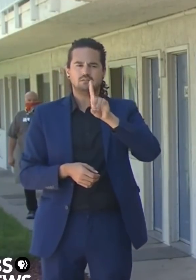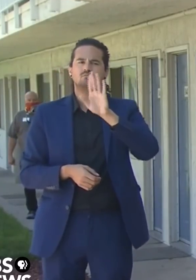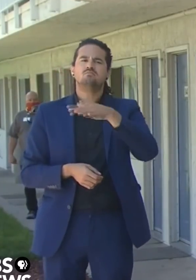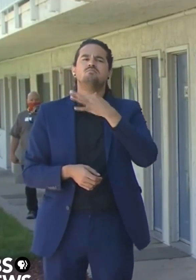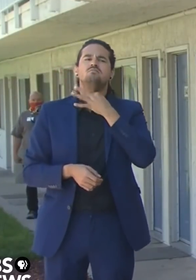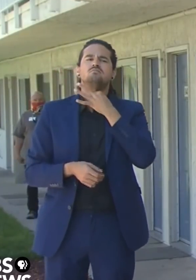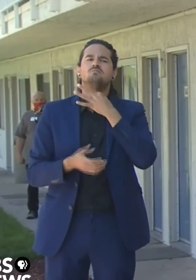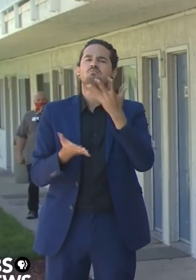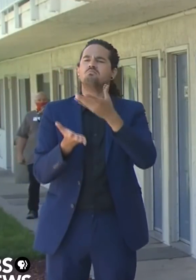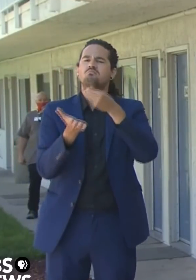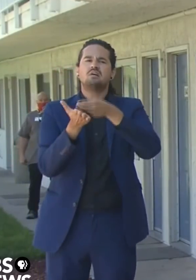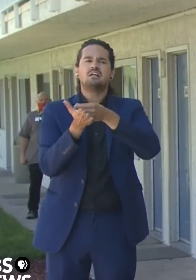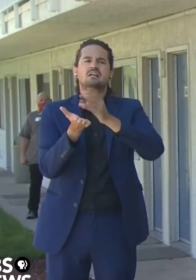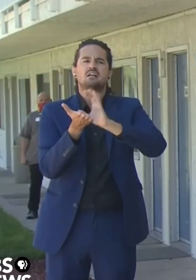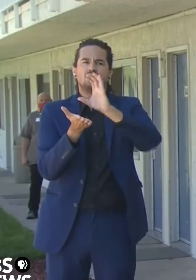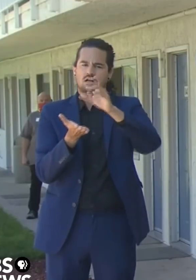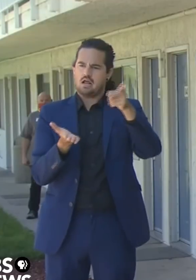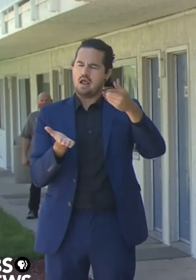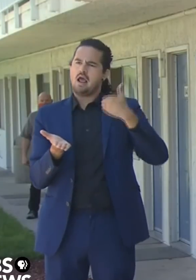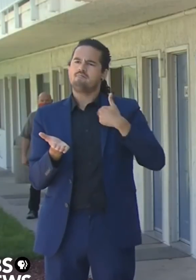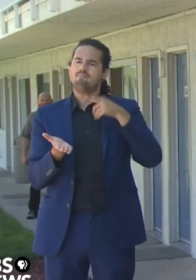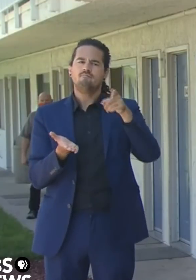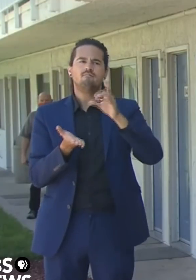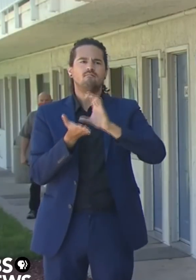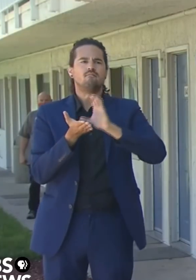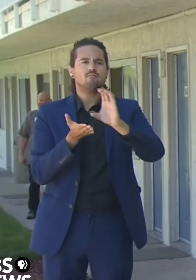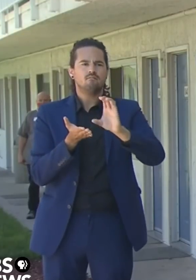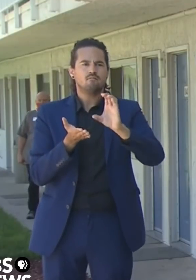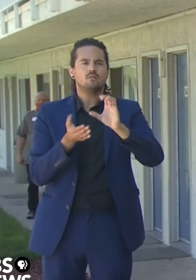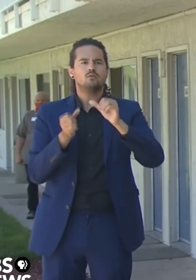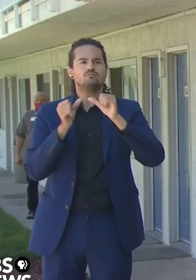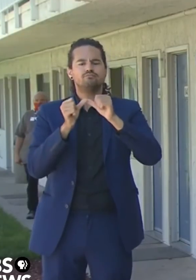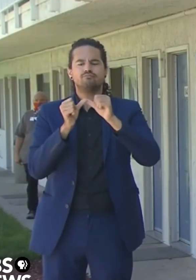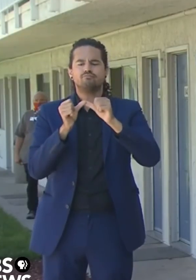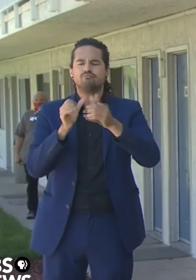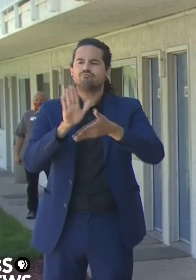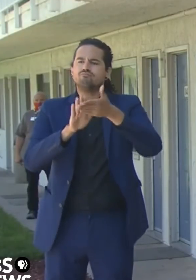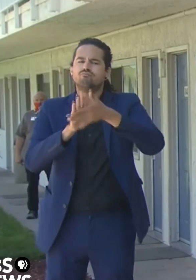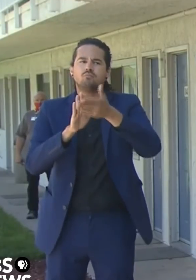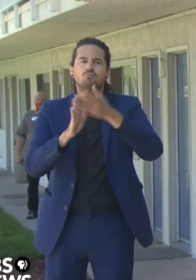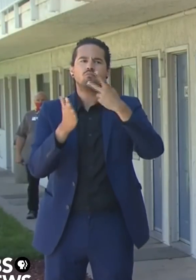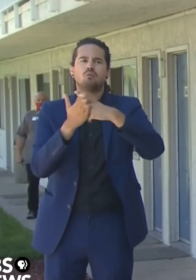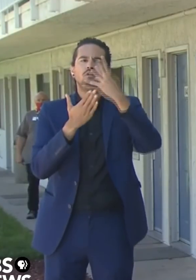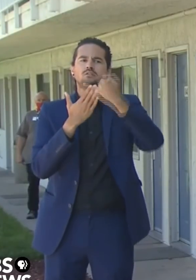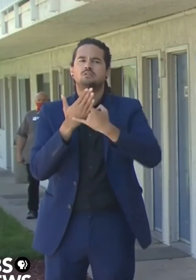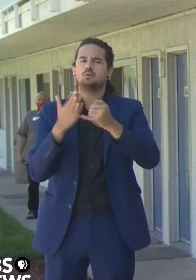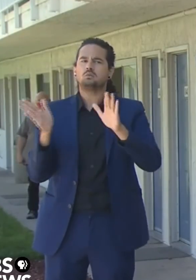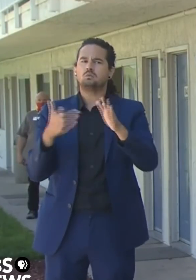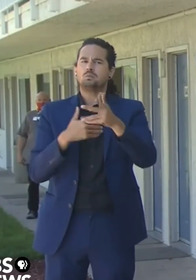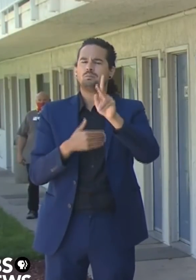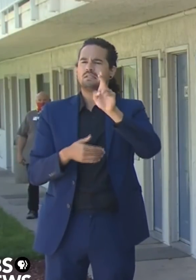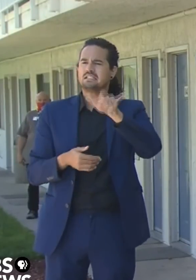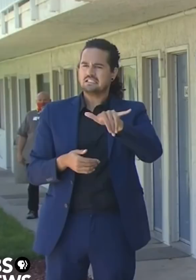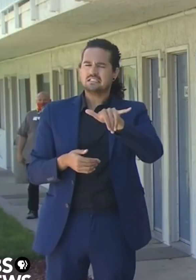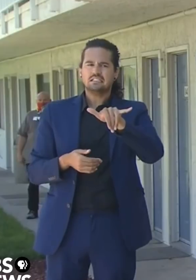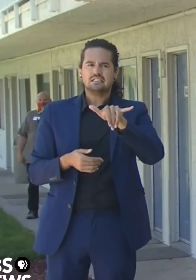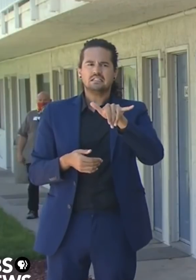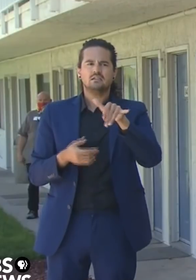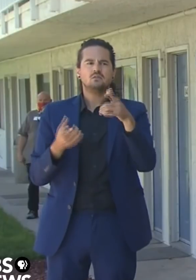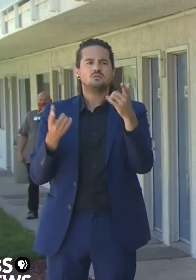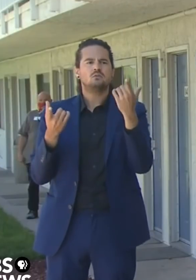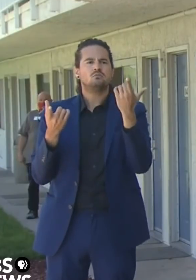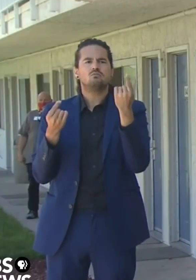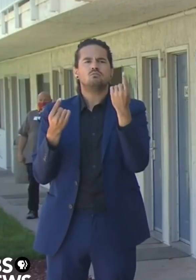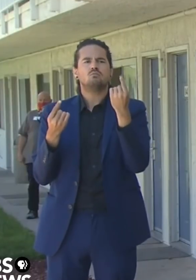project room key sites and what will you do to counties that refuse to buy into this program? How are you going to hold them accountable?